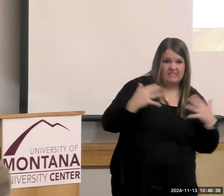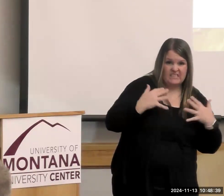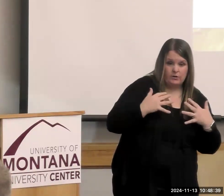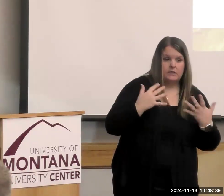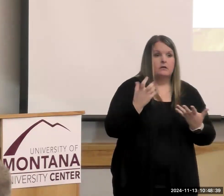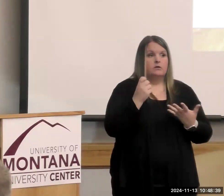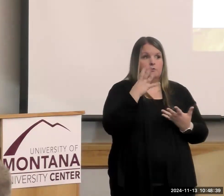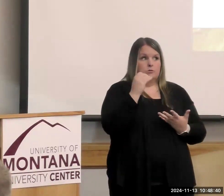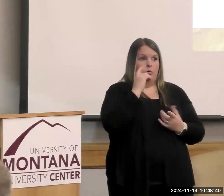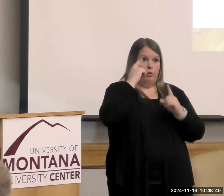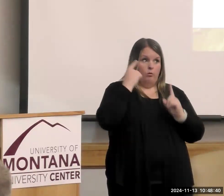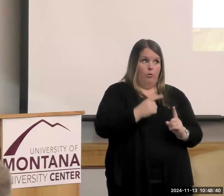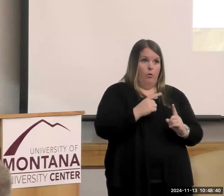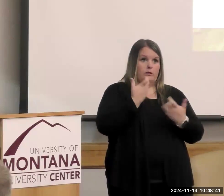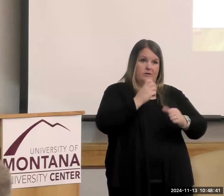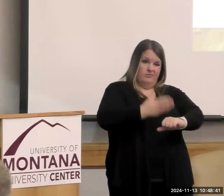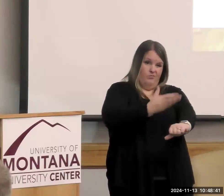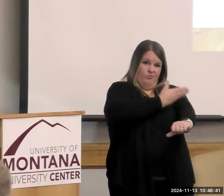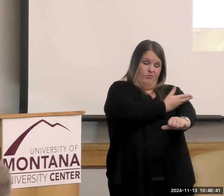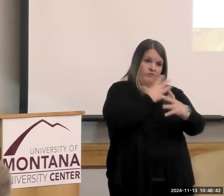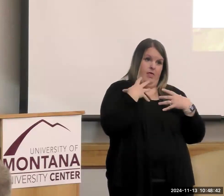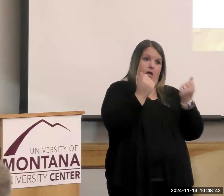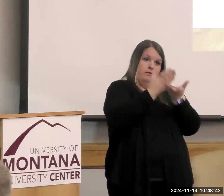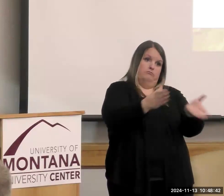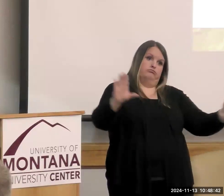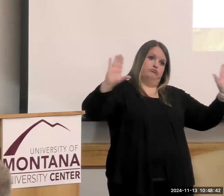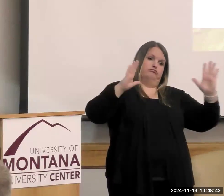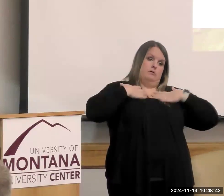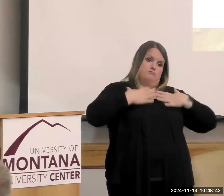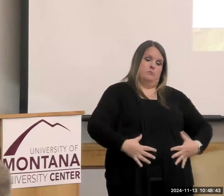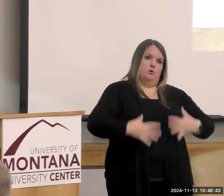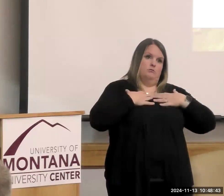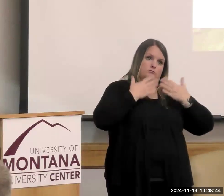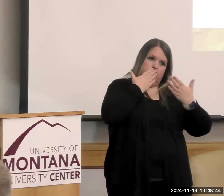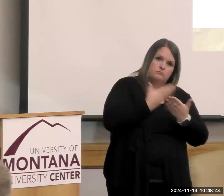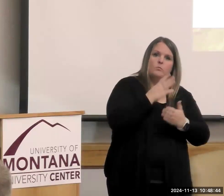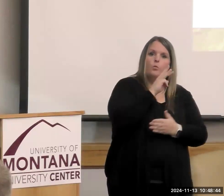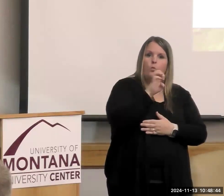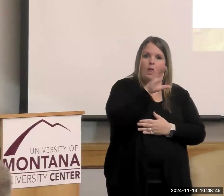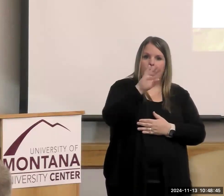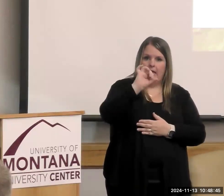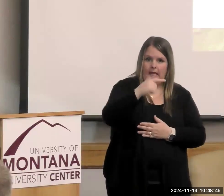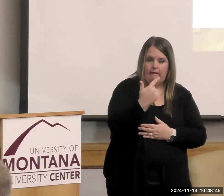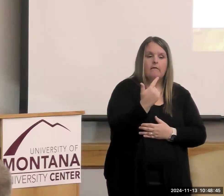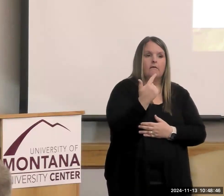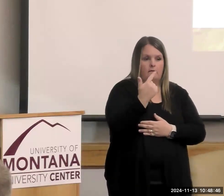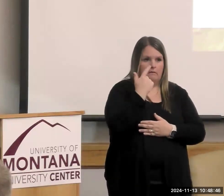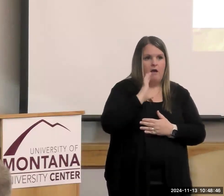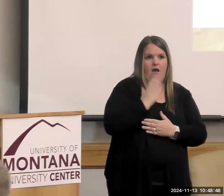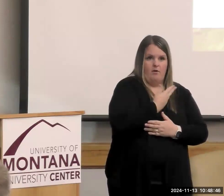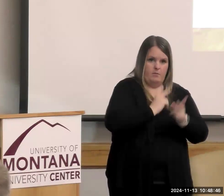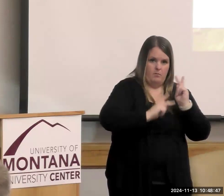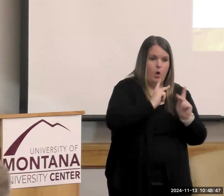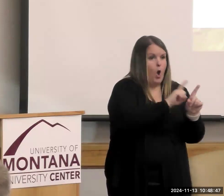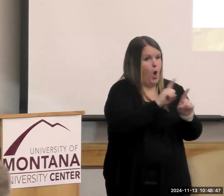the health and well-being of our nation. There's a dual goal, and that's to support our agriculture community. And